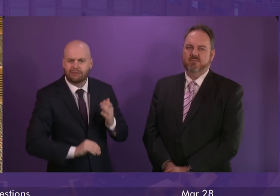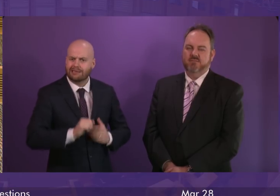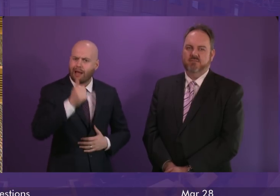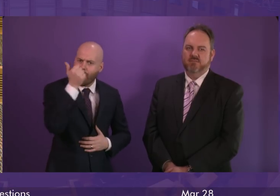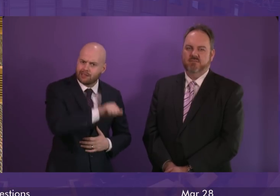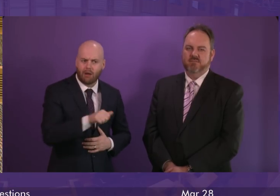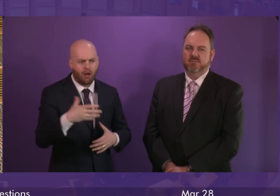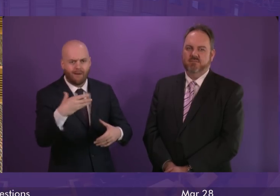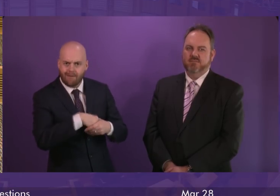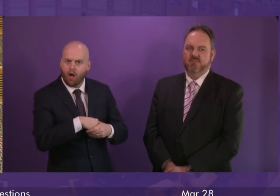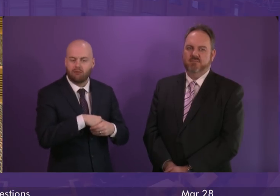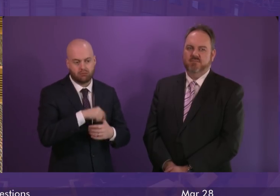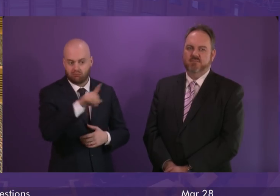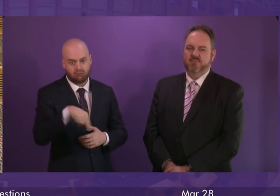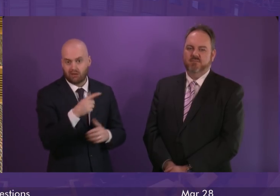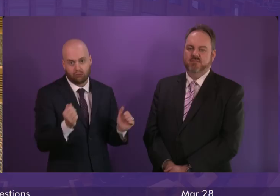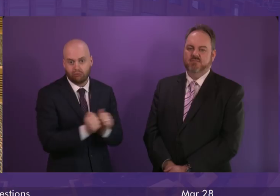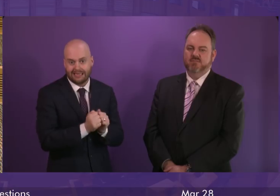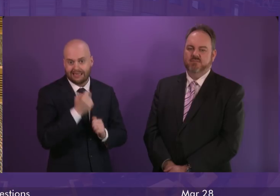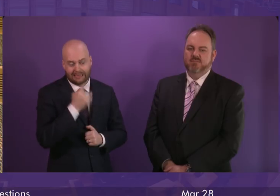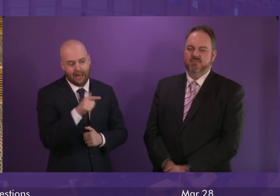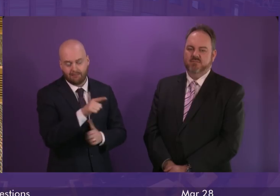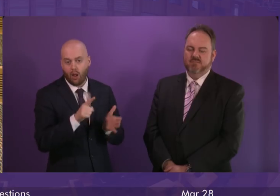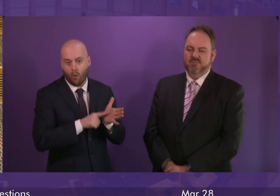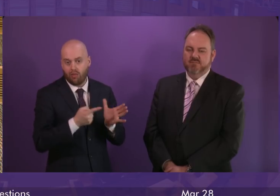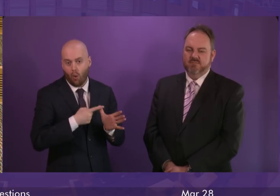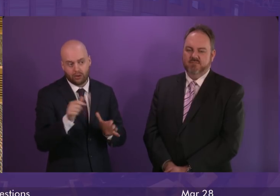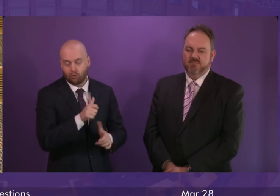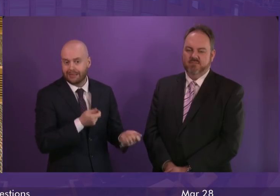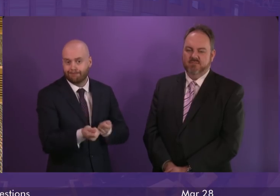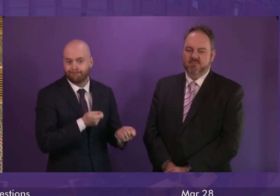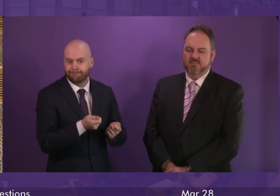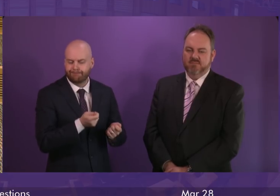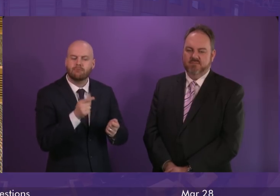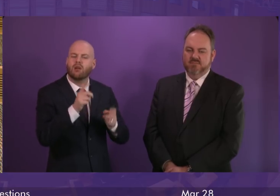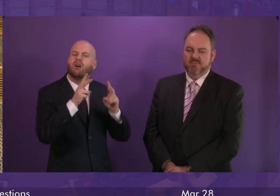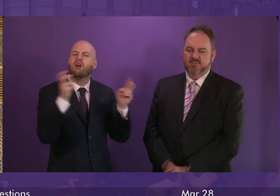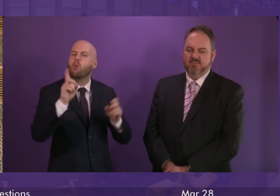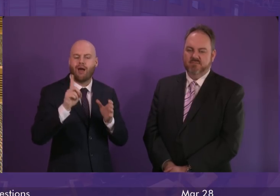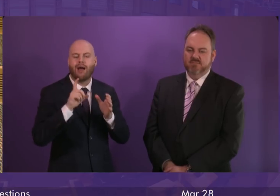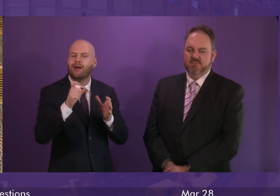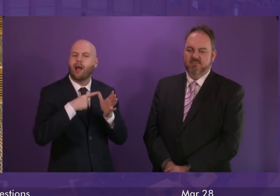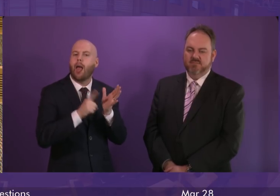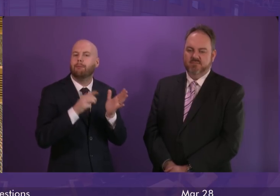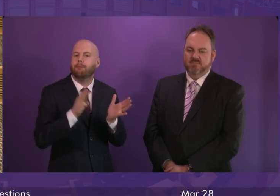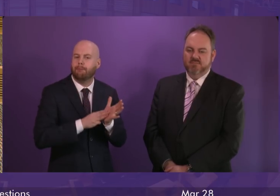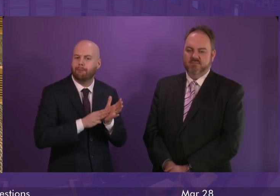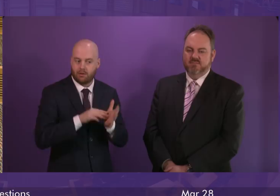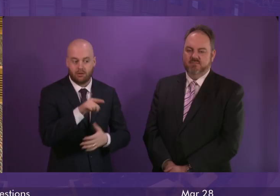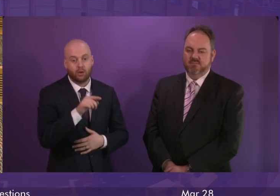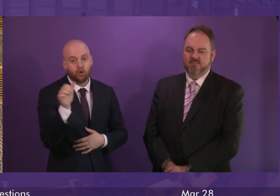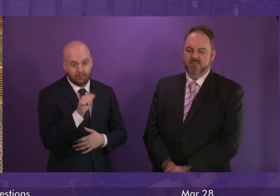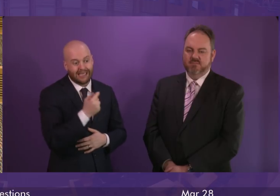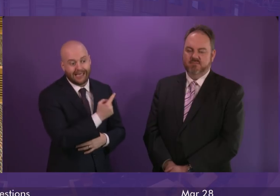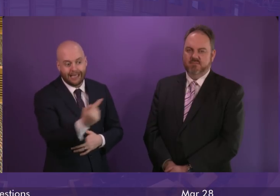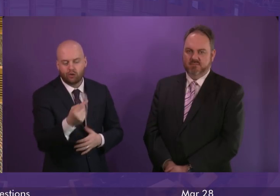and should be undertaken by local authorities. However, the decision to adopt CARM is ultimately for each local authority, but we recommend that they